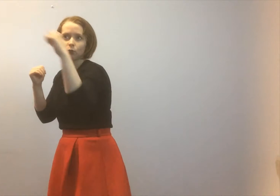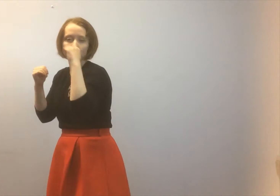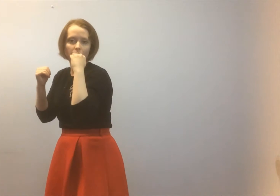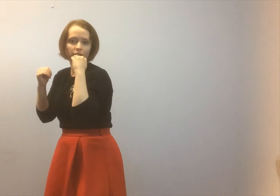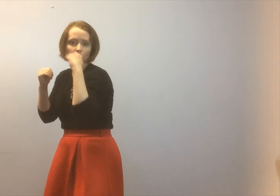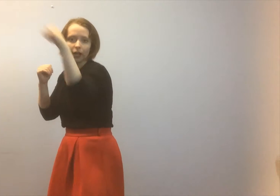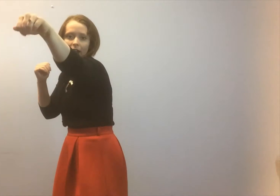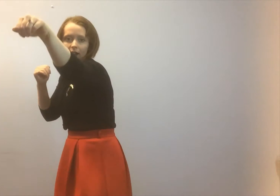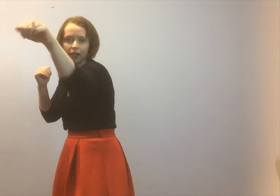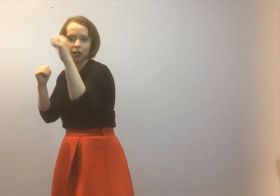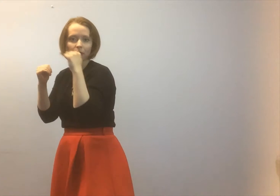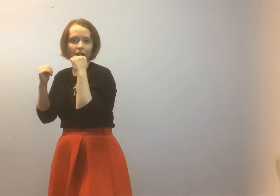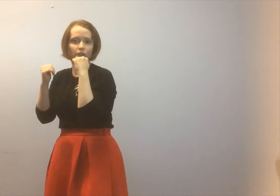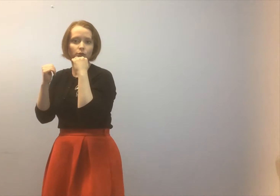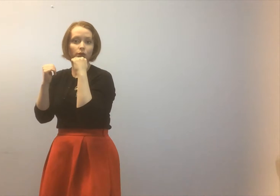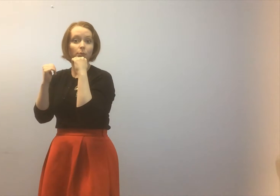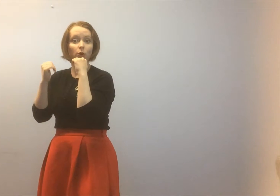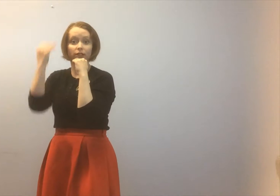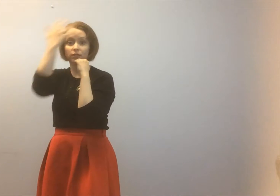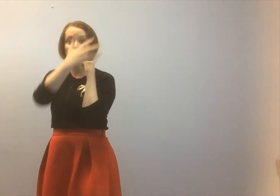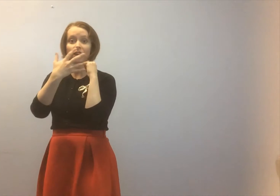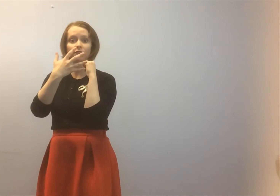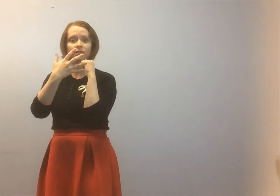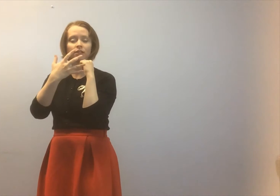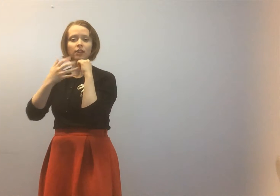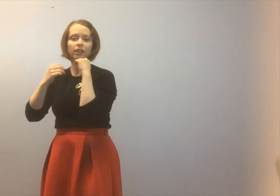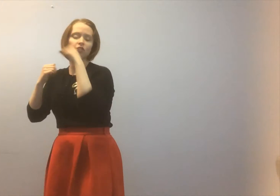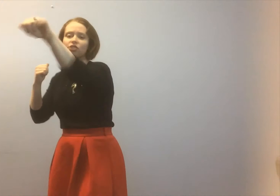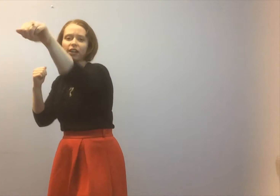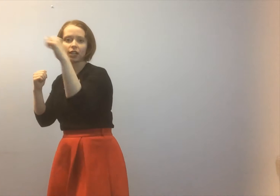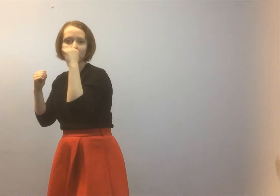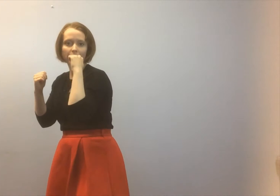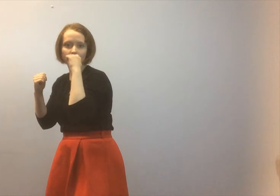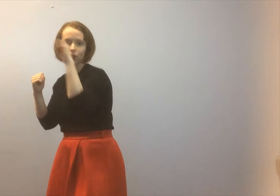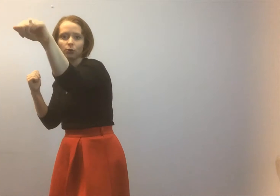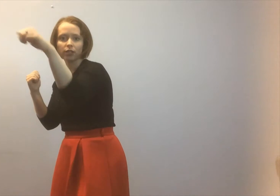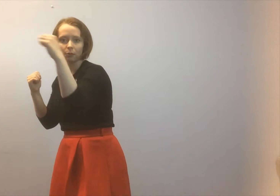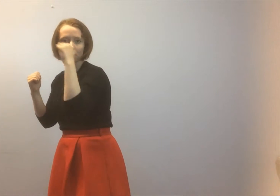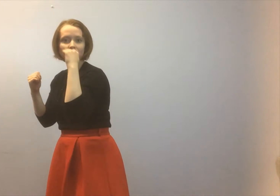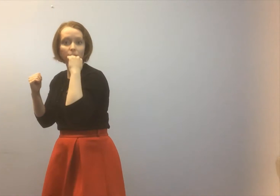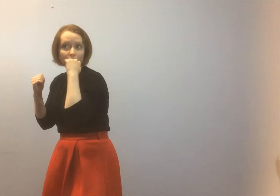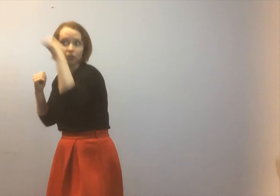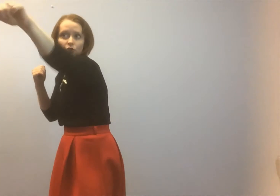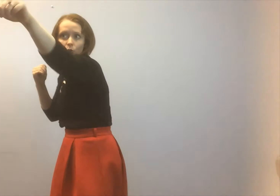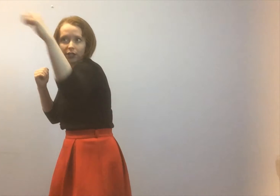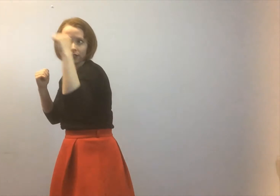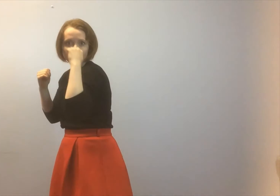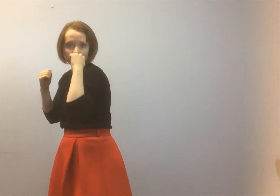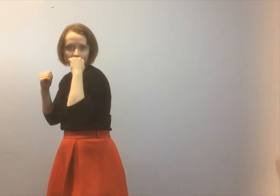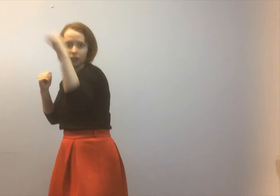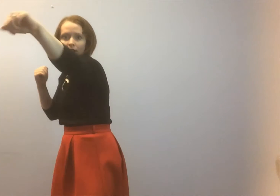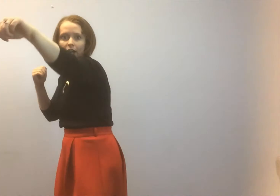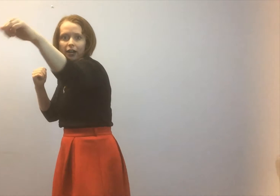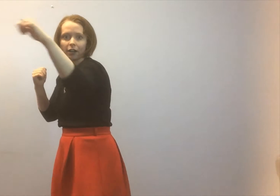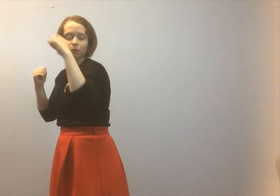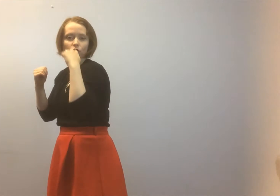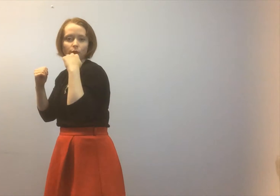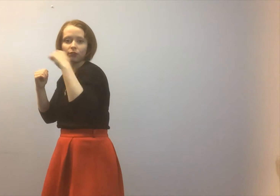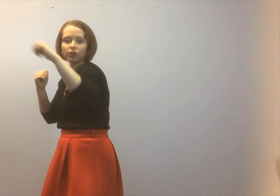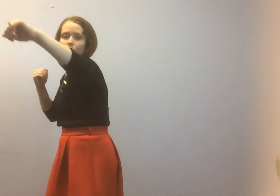where you mainly want to aim at your opponent's face to just kind of keep them on their toes keep them a little bit disoriented so even if